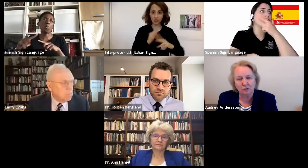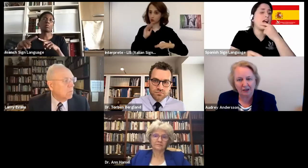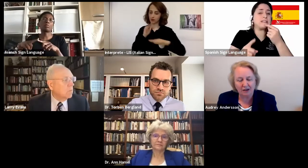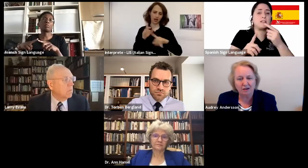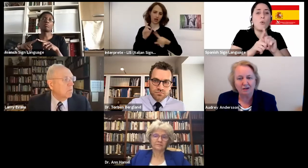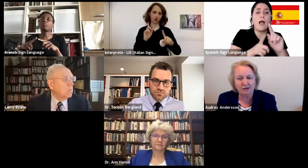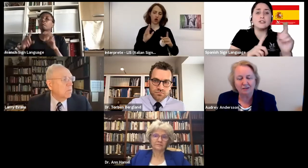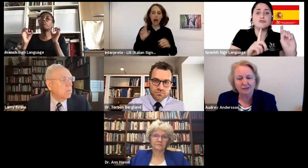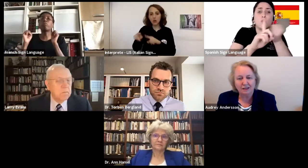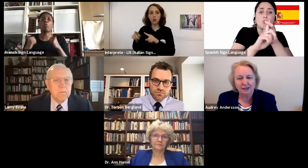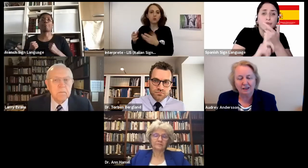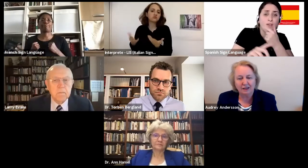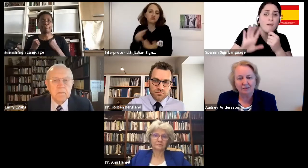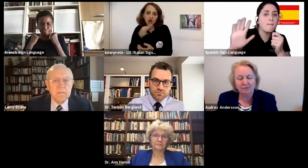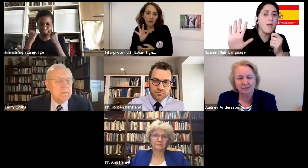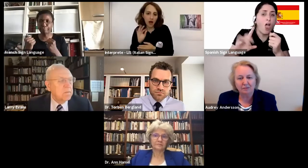who we are.